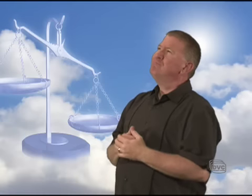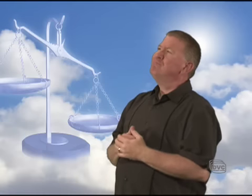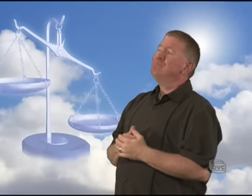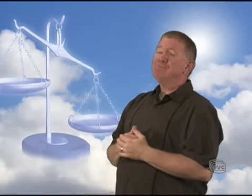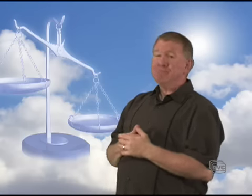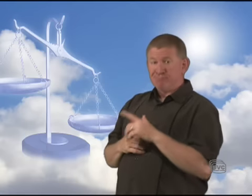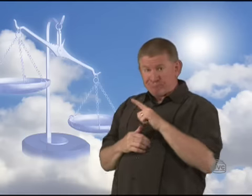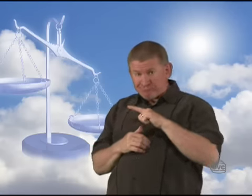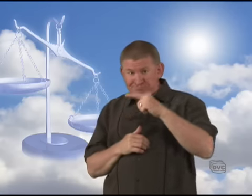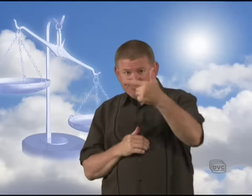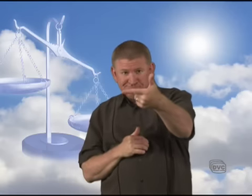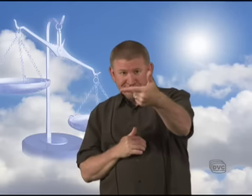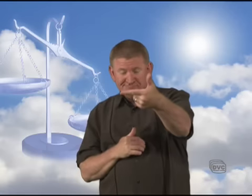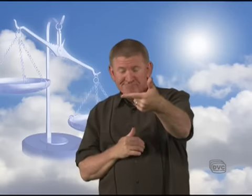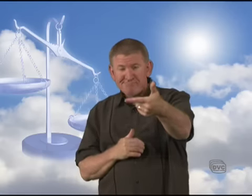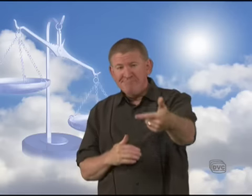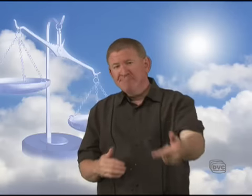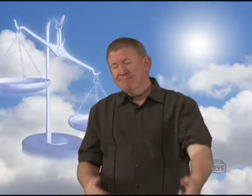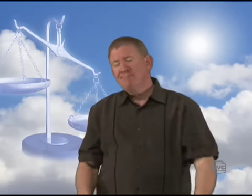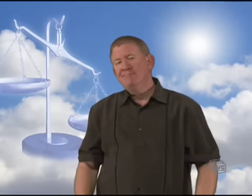So now it's your turn.